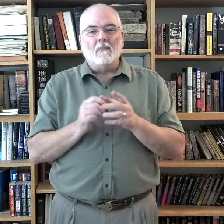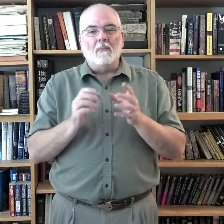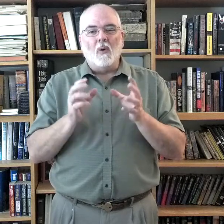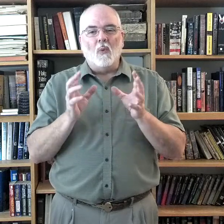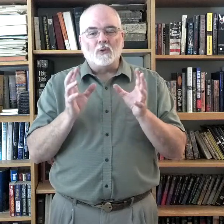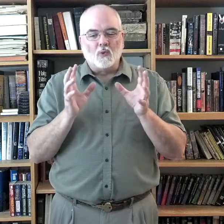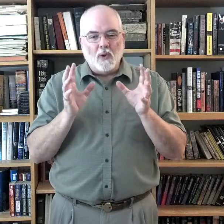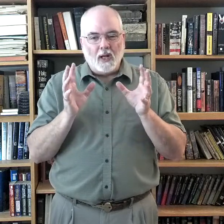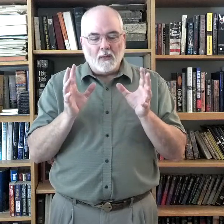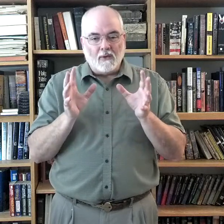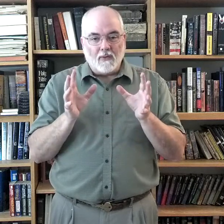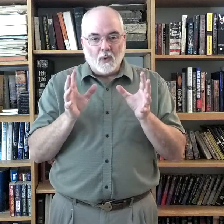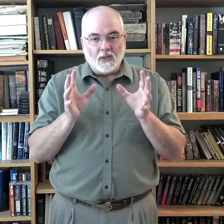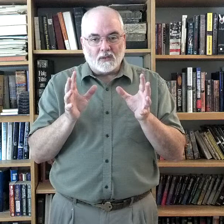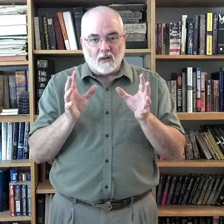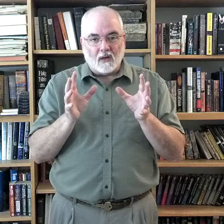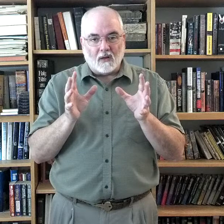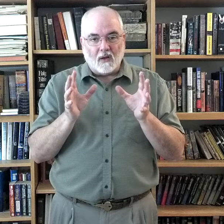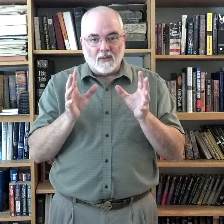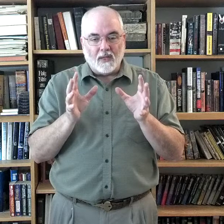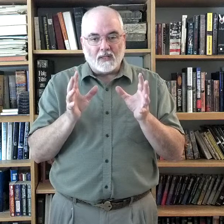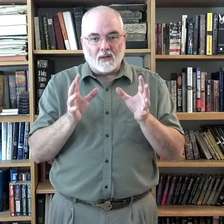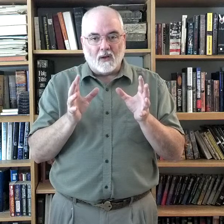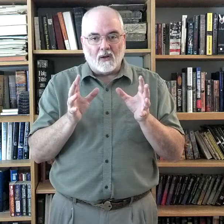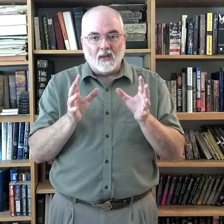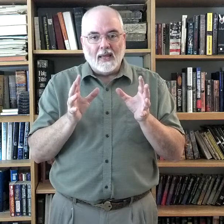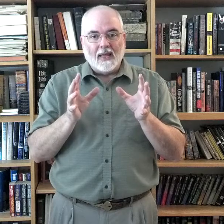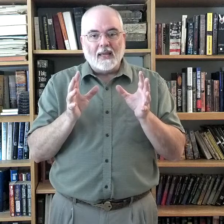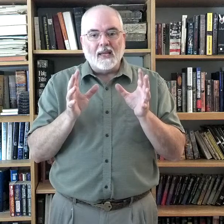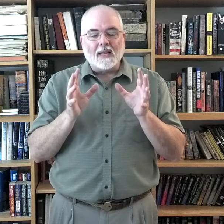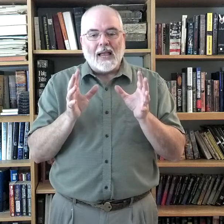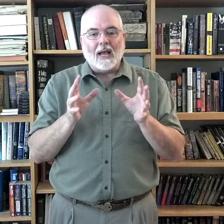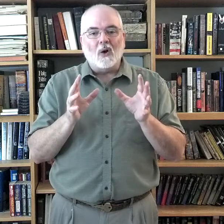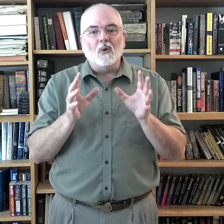But what's really going to be focused on, on this song. Is how you.